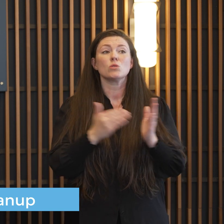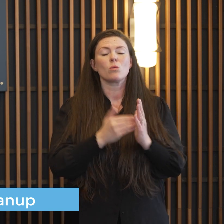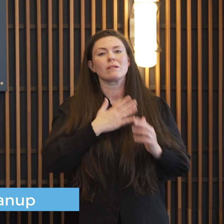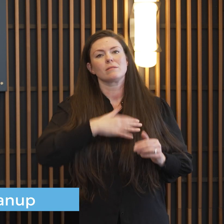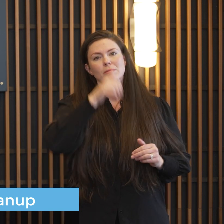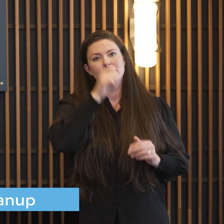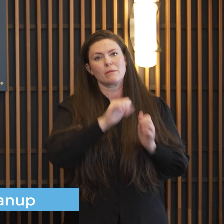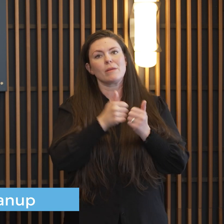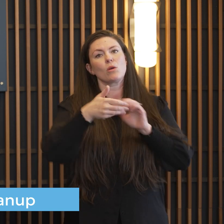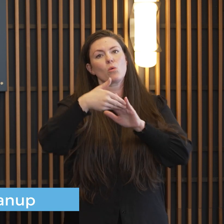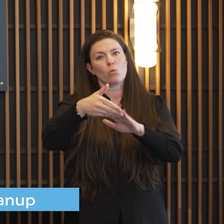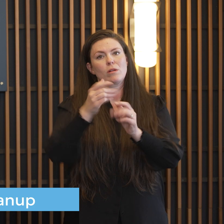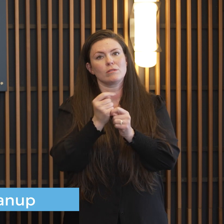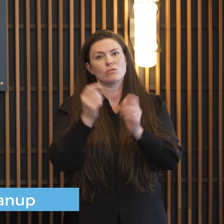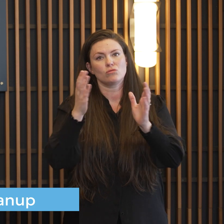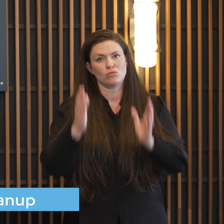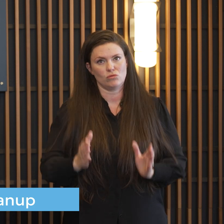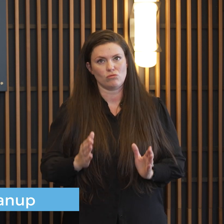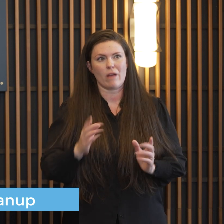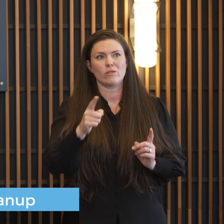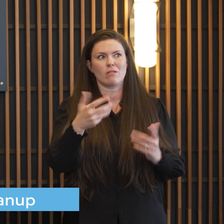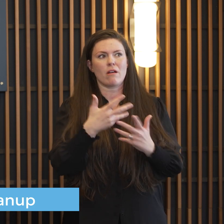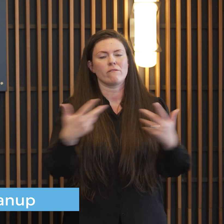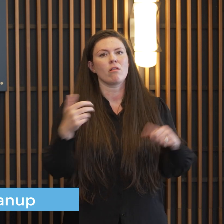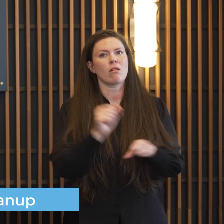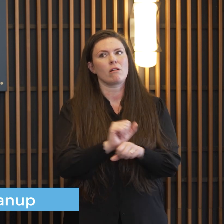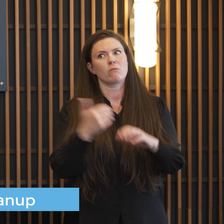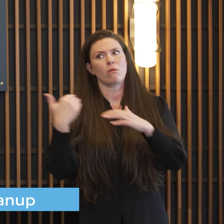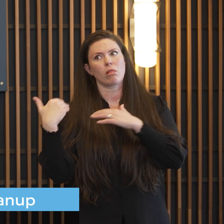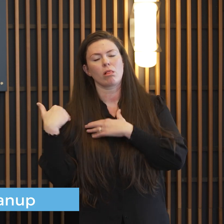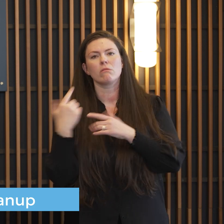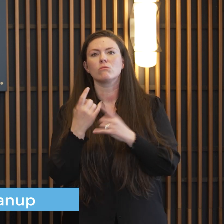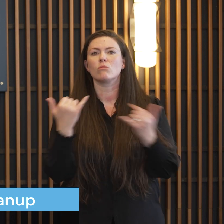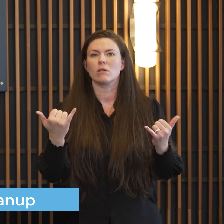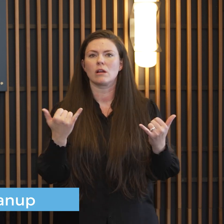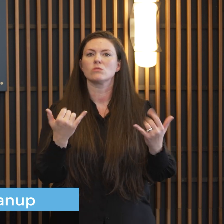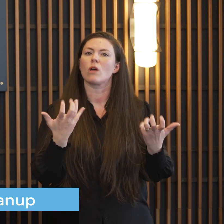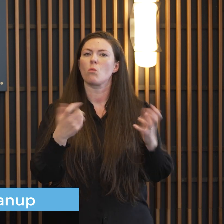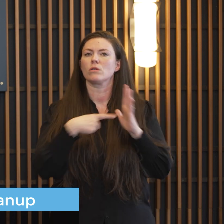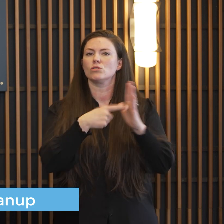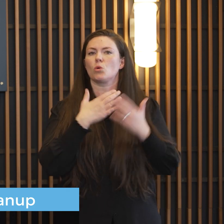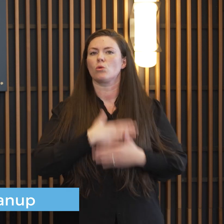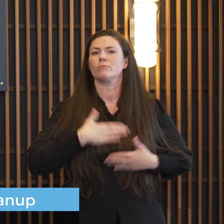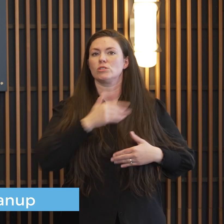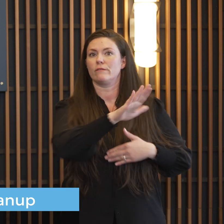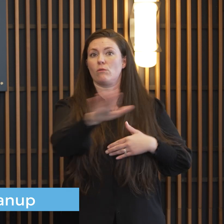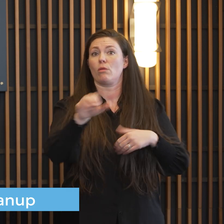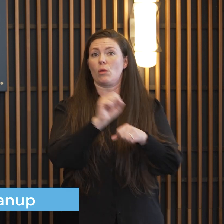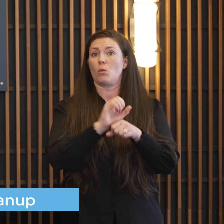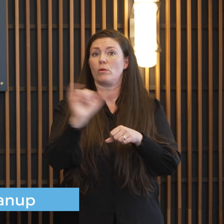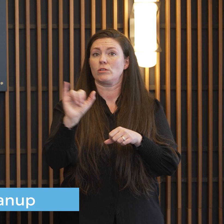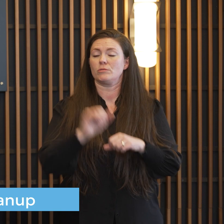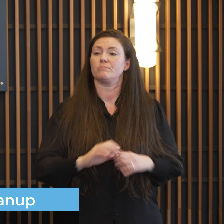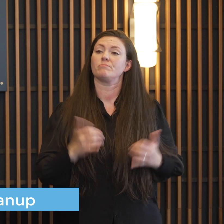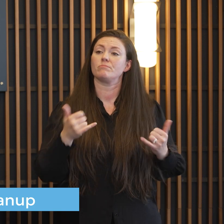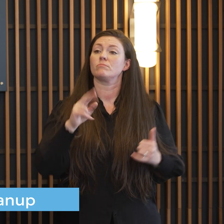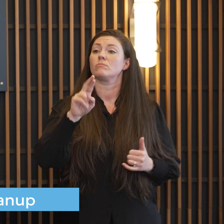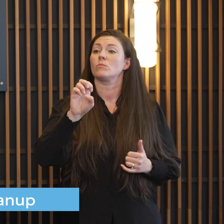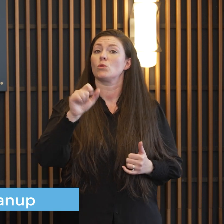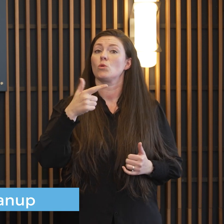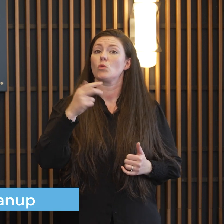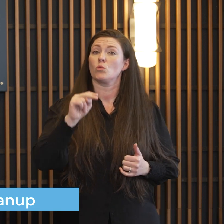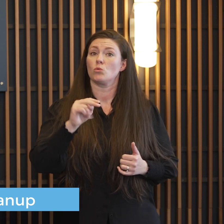with them because they're overwhelmed with work right now and i really appreciate everything they do in snow events like this and i'll turn it over to reagan